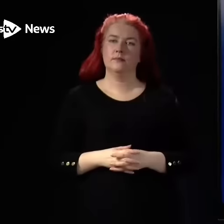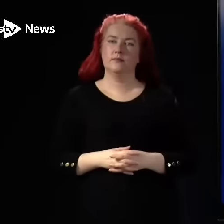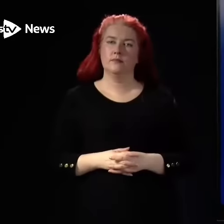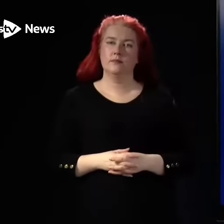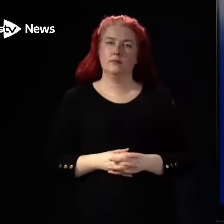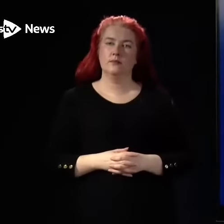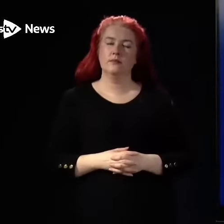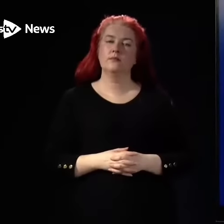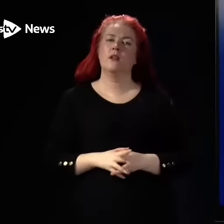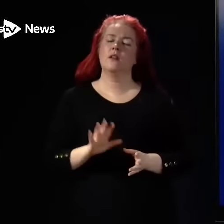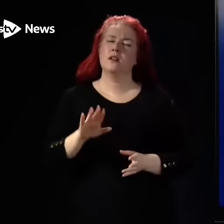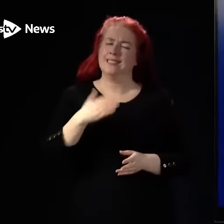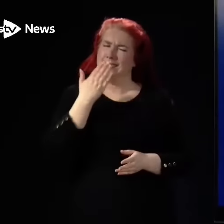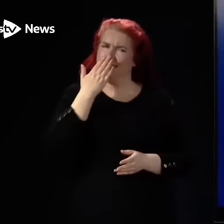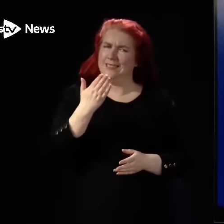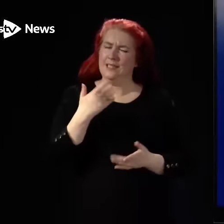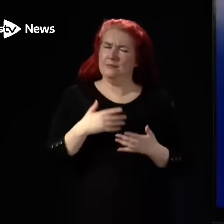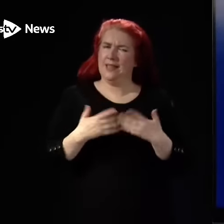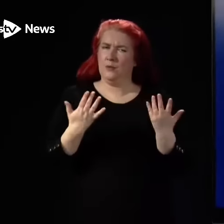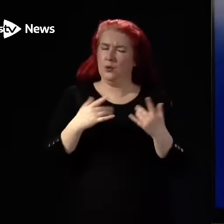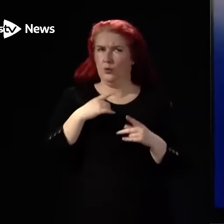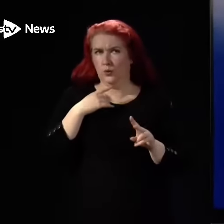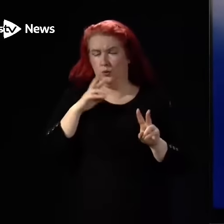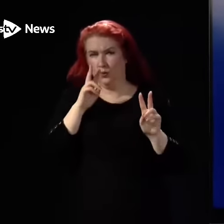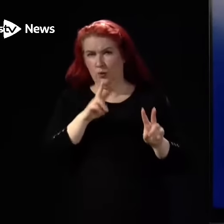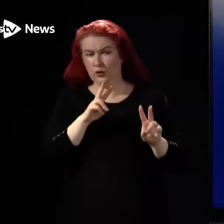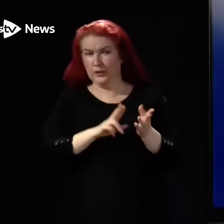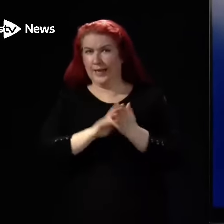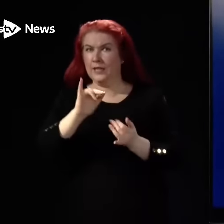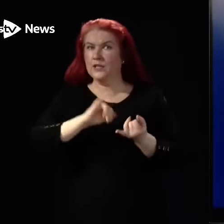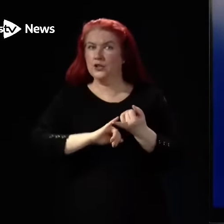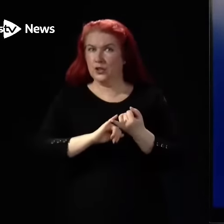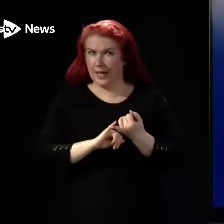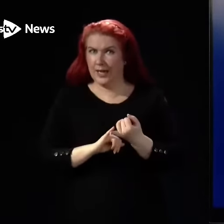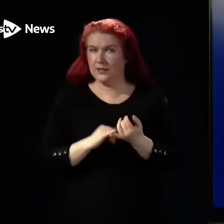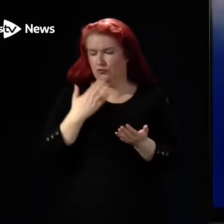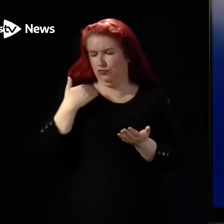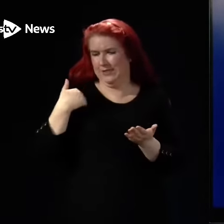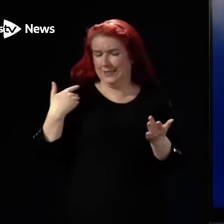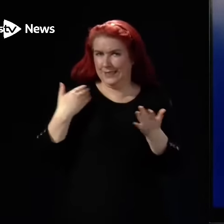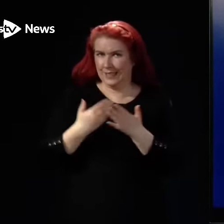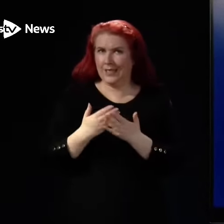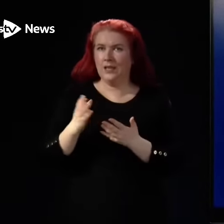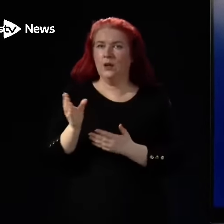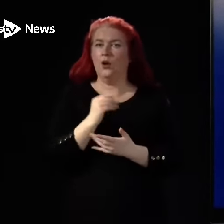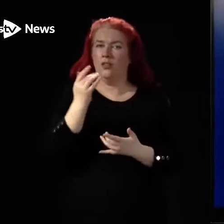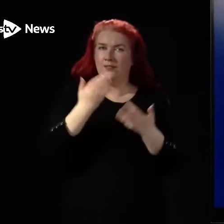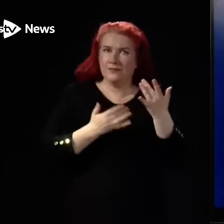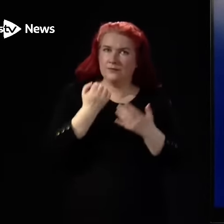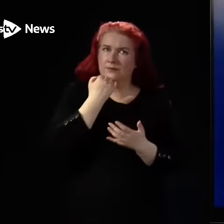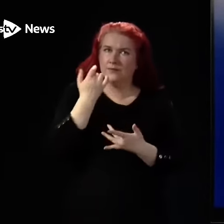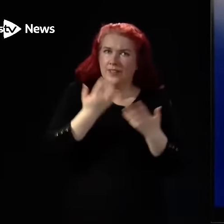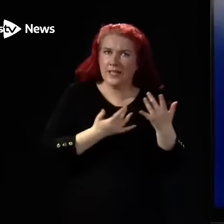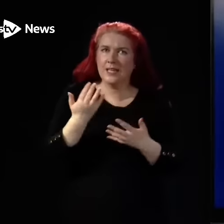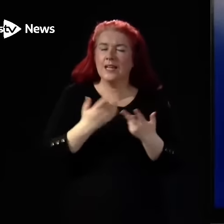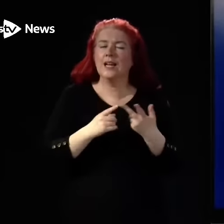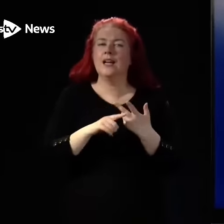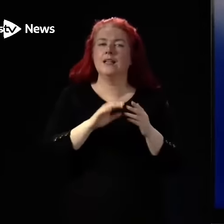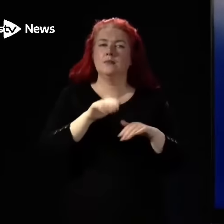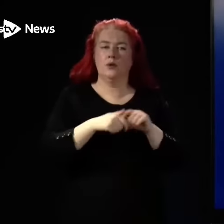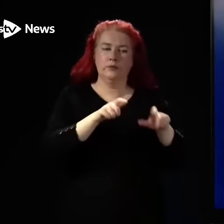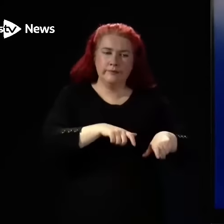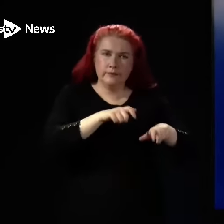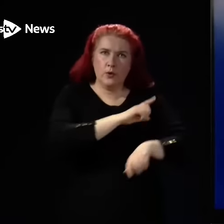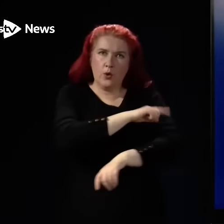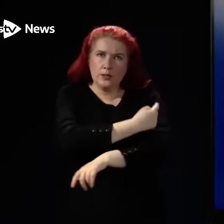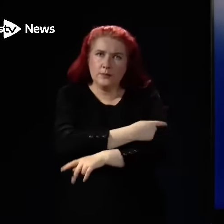It seems to me that anyone who's watched the NHS closely over recent times, all the figures you put out yourself on delayed discharge and A&E waiting